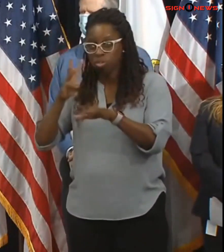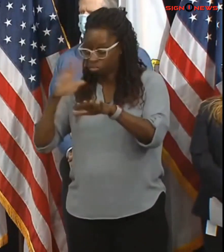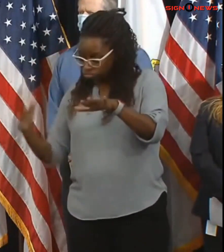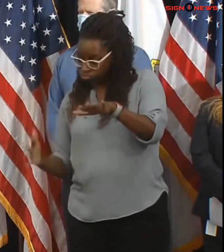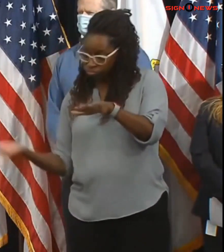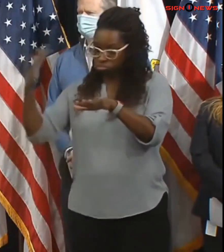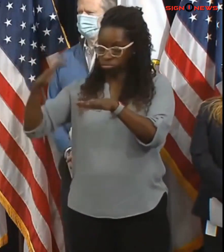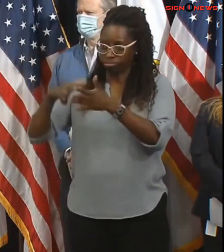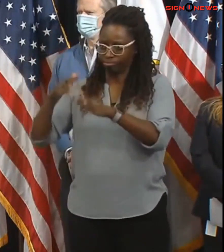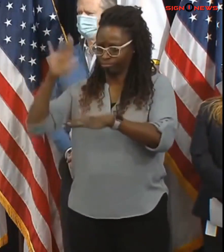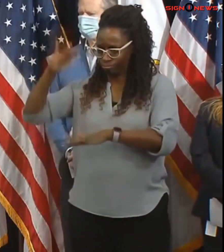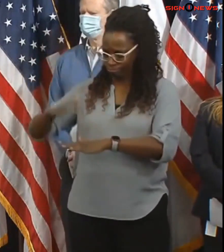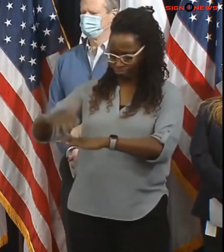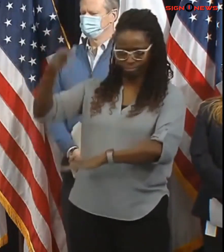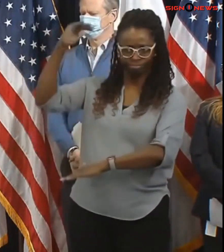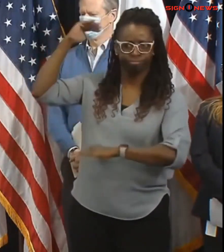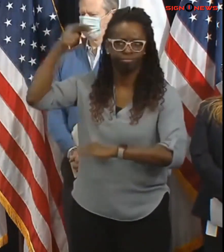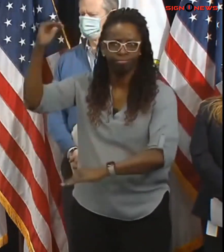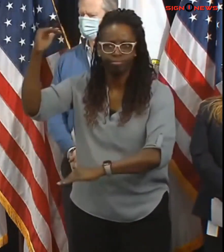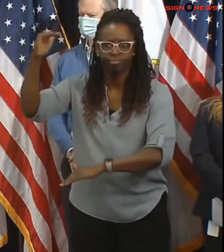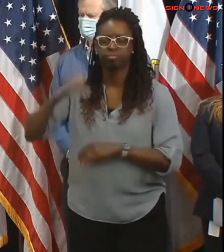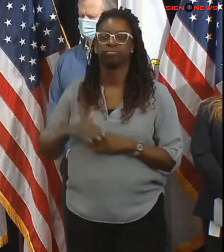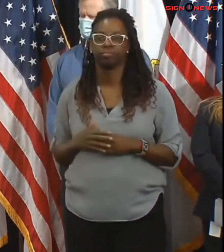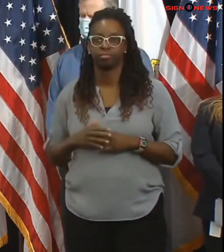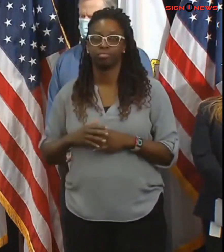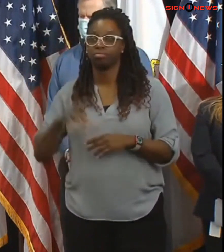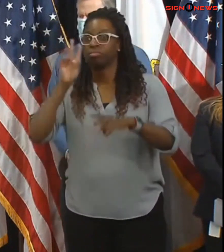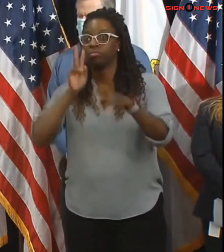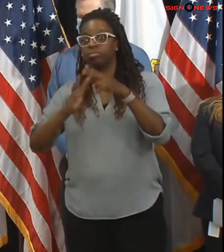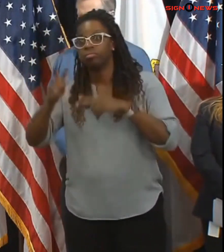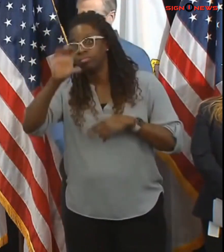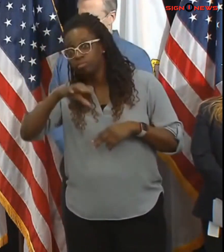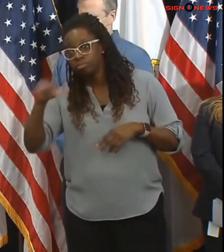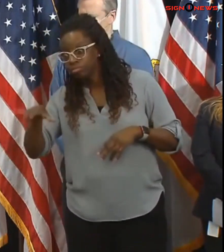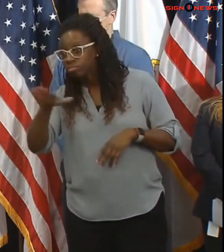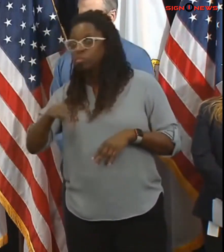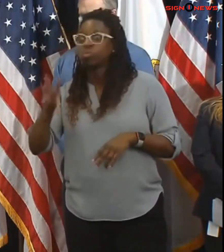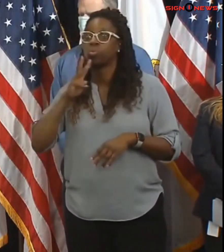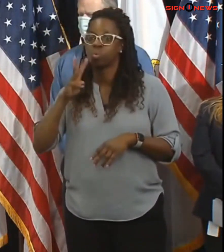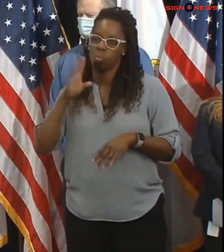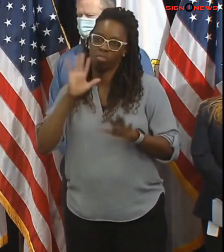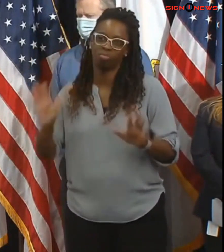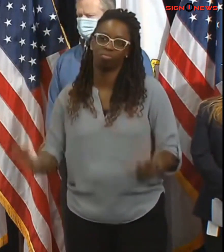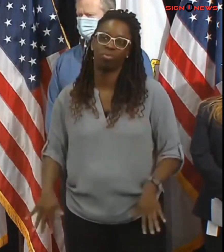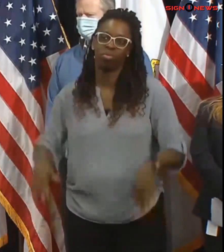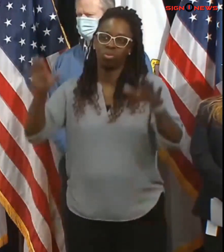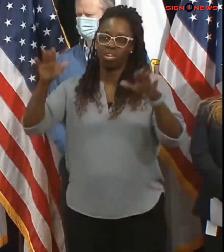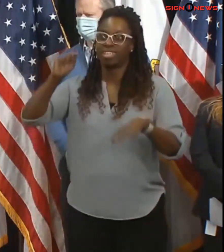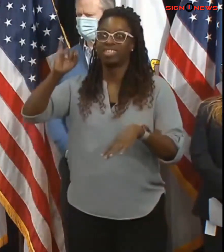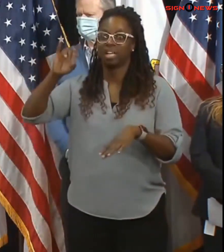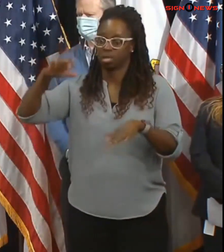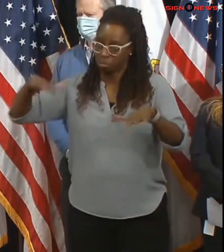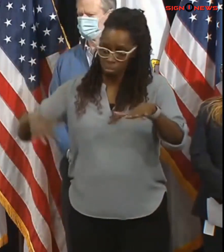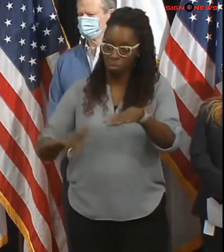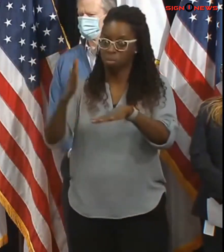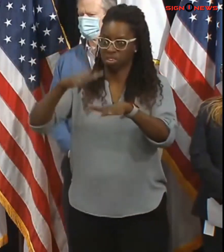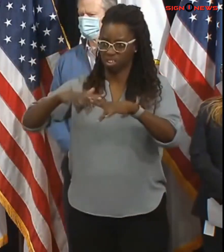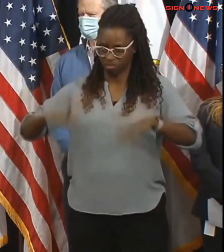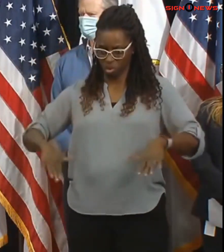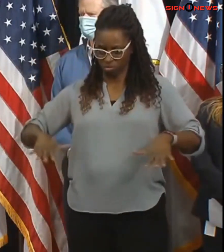high wind gusts along eastern massachusetts along with a heavy snowfall will limit visibility and blow snow onto